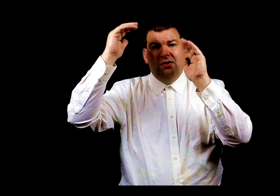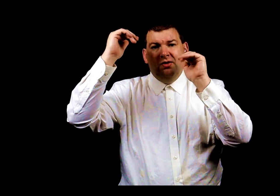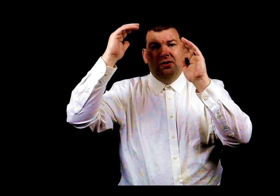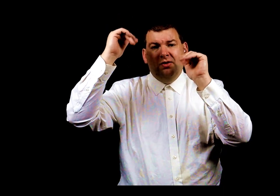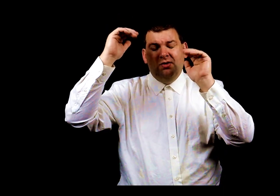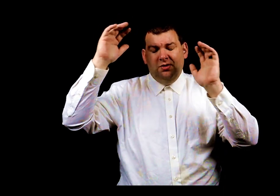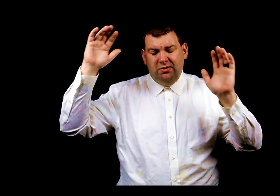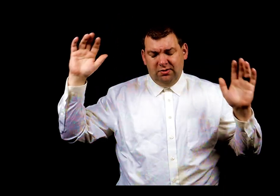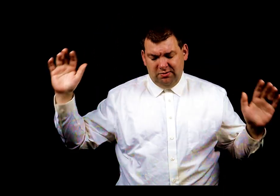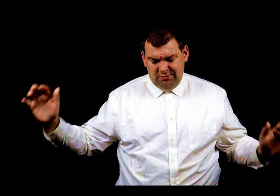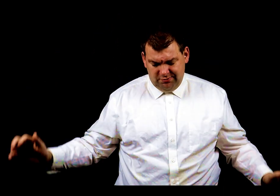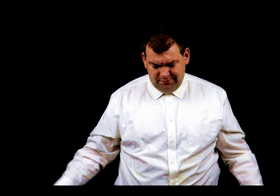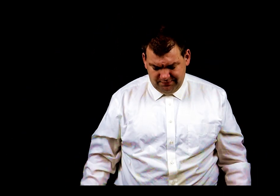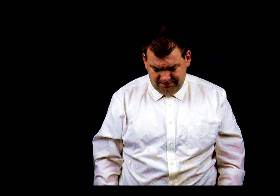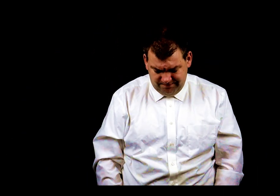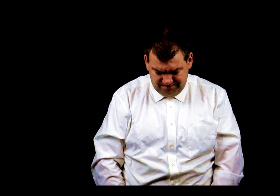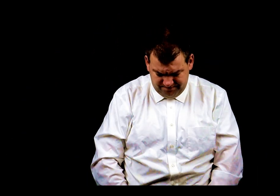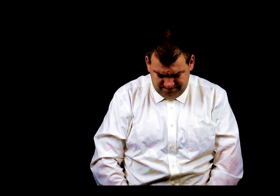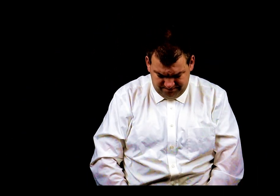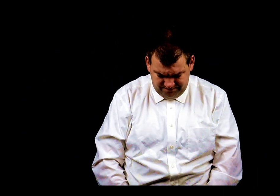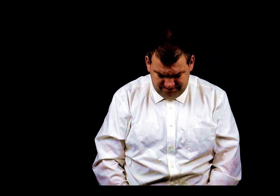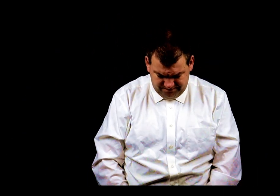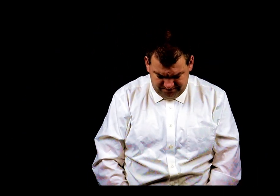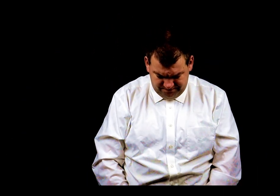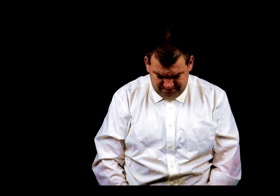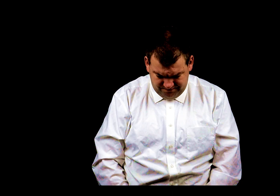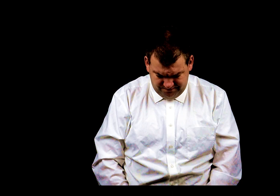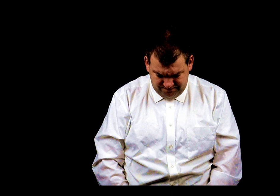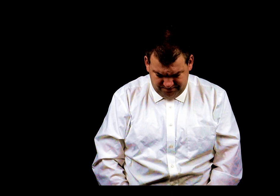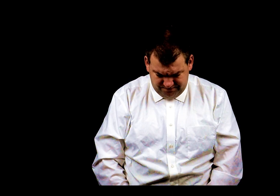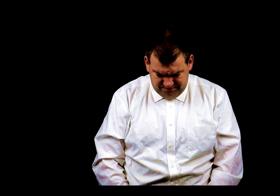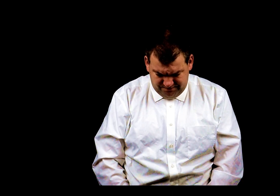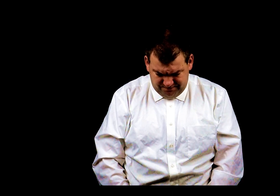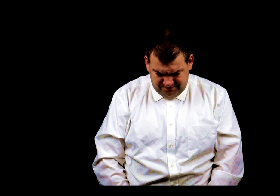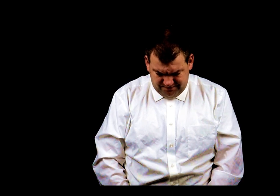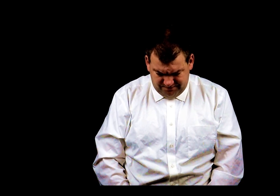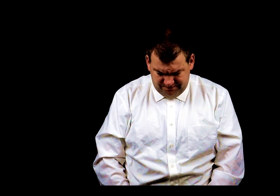Hannity Enrich Armin Armin Armin Armin Thank